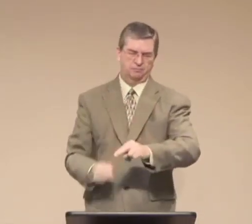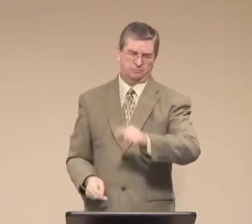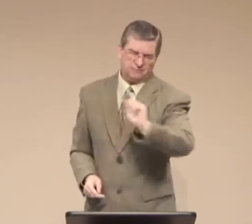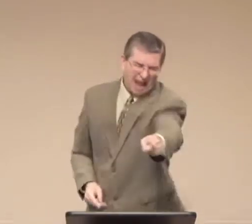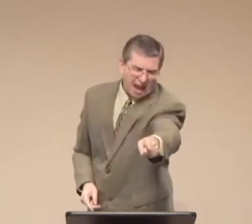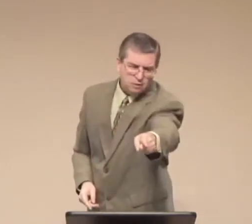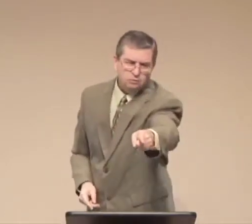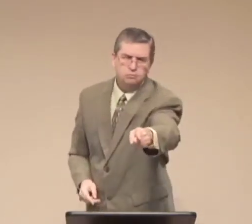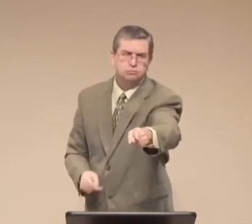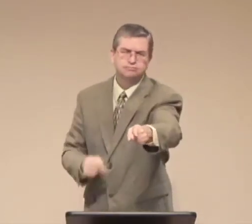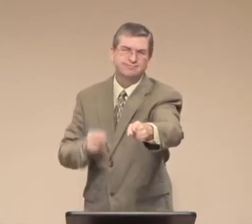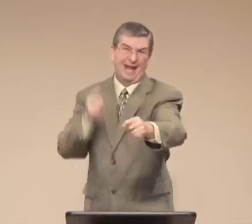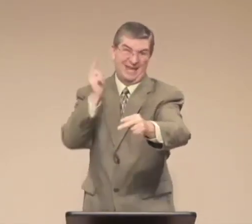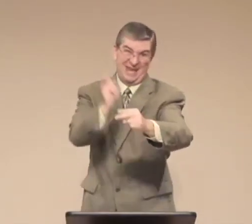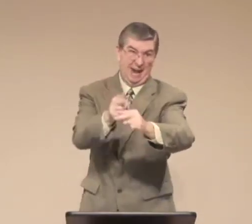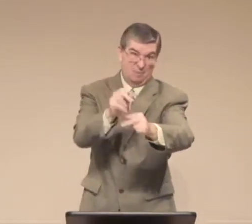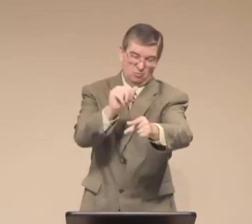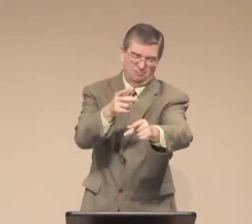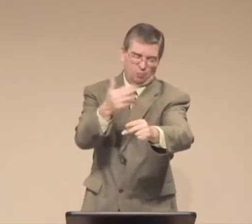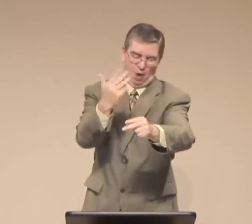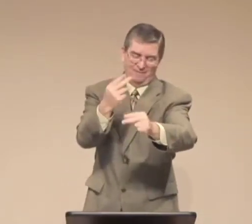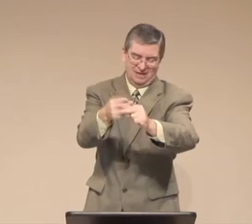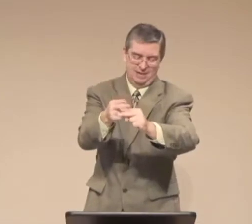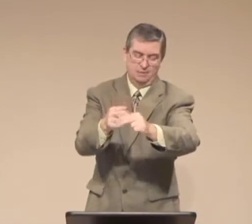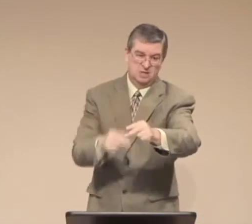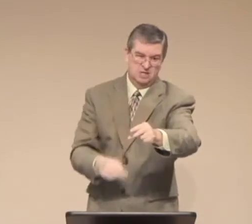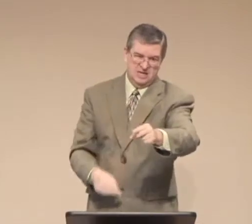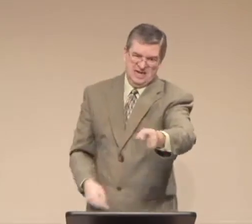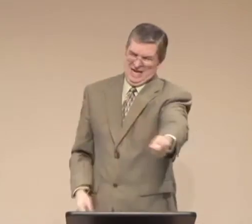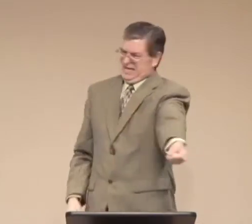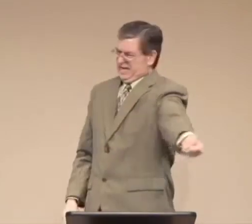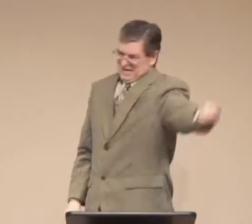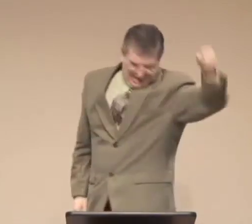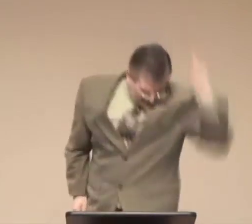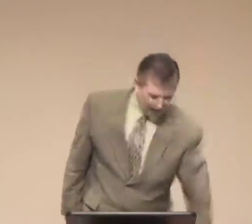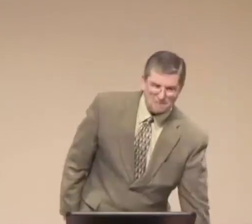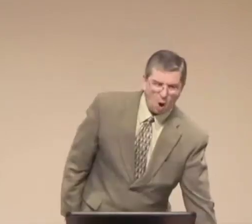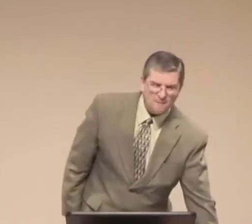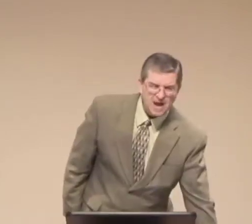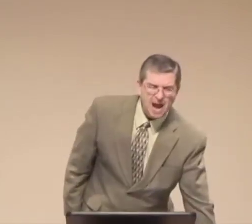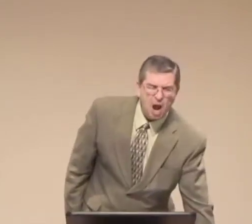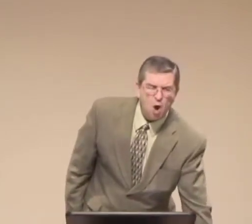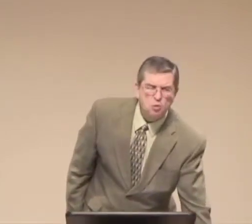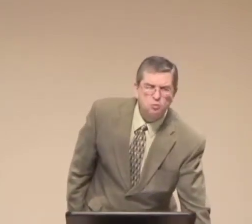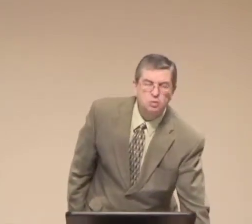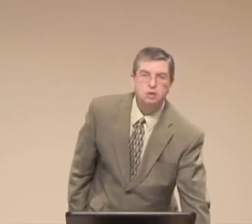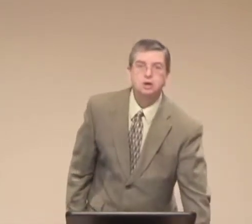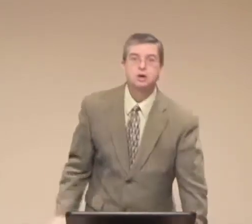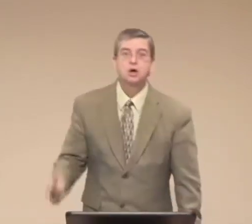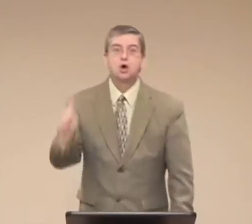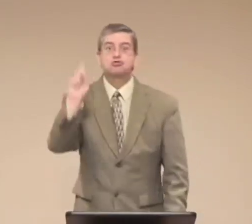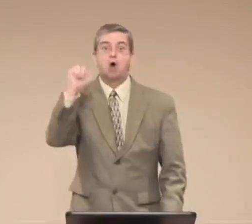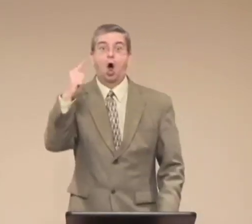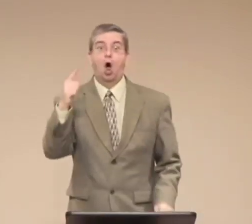And he yelled at his dog, and he dog, and come back. Go.